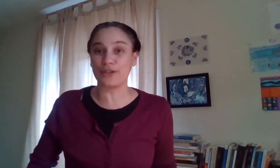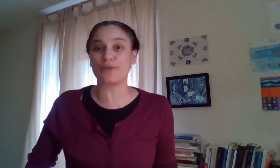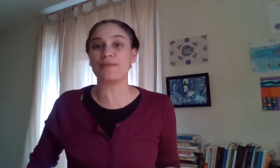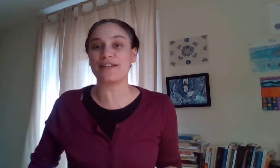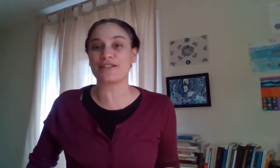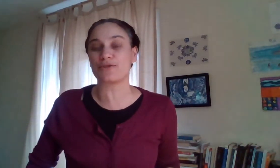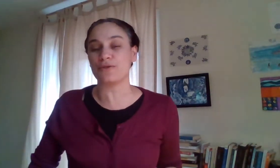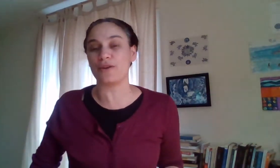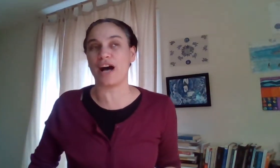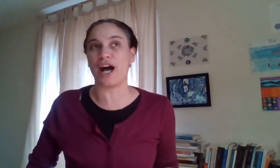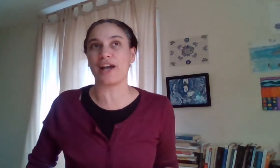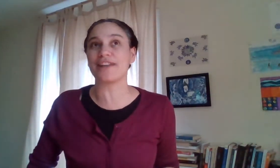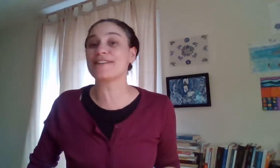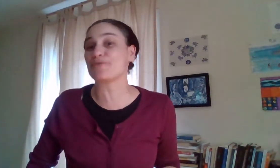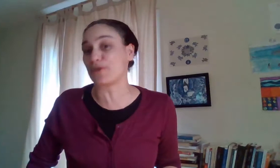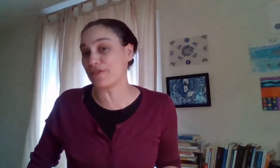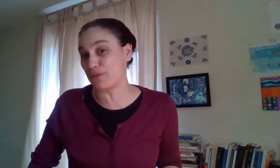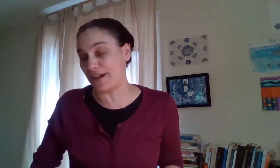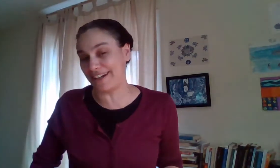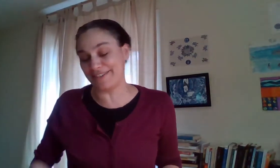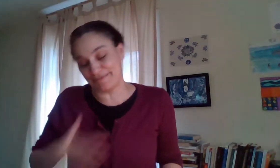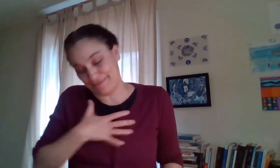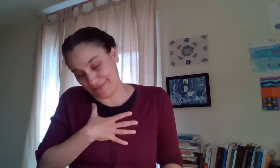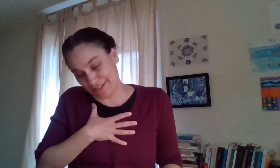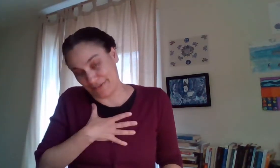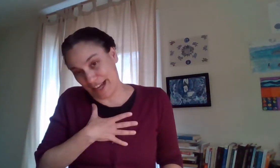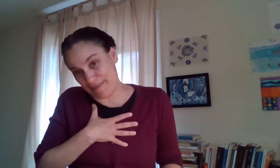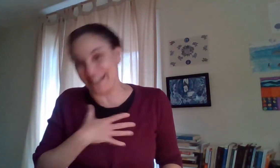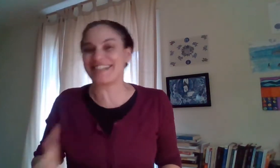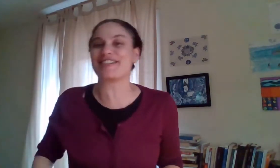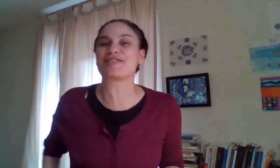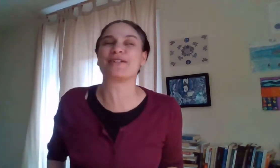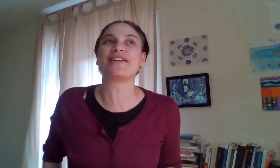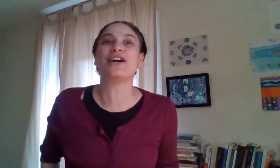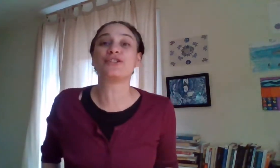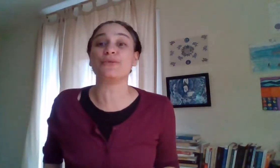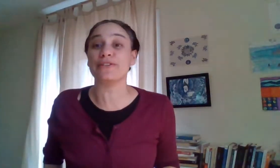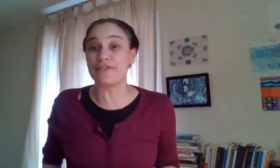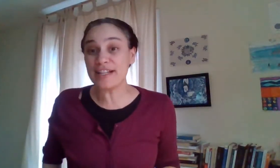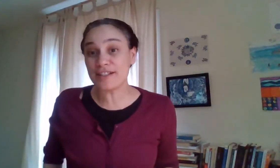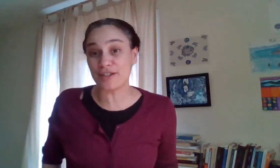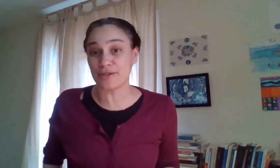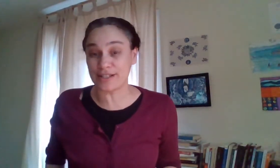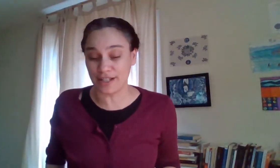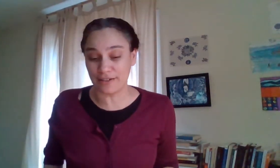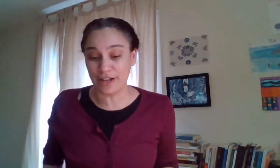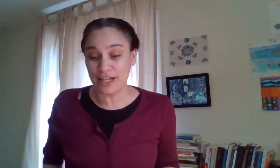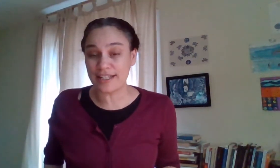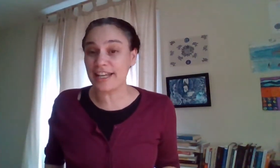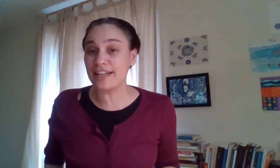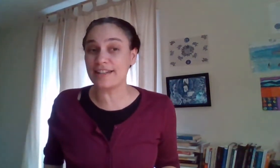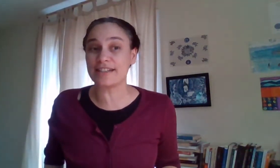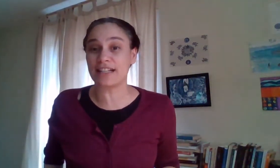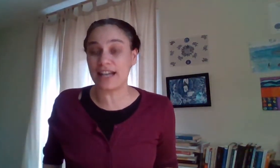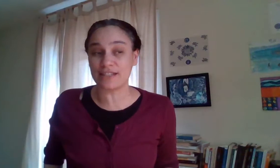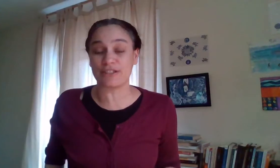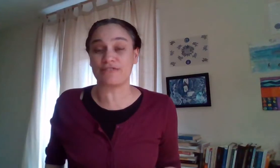you to be in school uh it is worthwhile if i might suggest right to invest in yourself taking these classes can